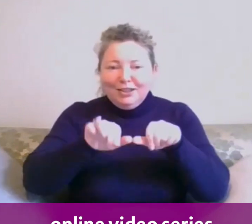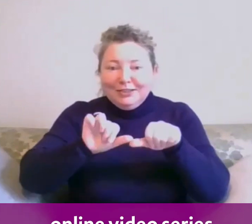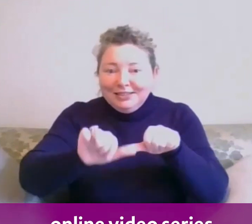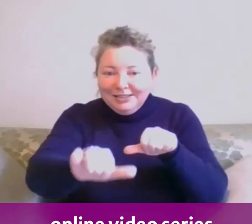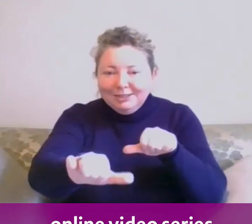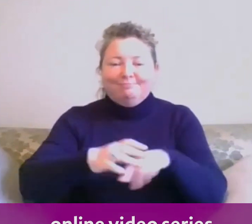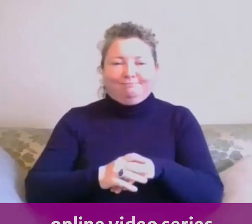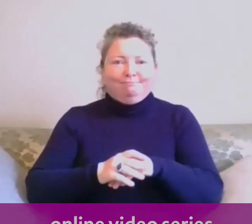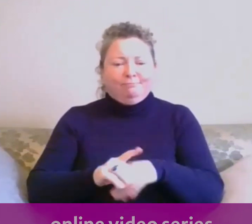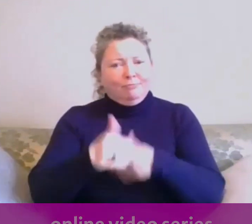video series.